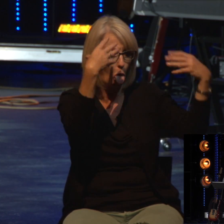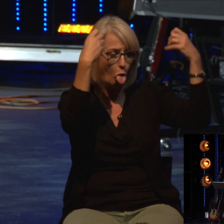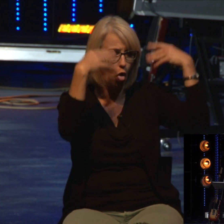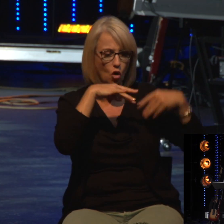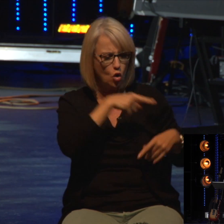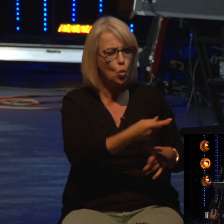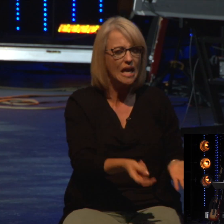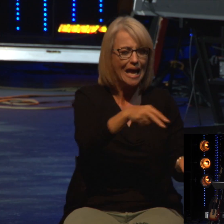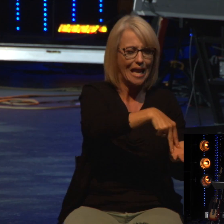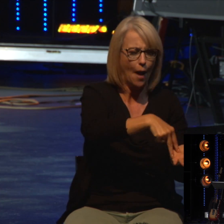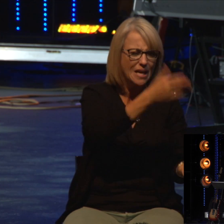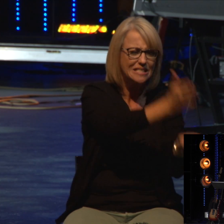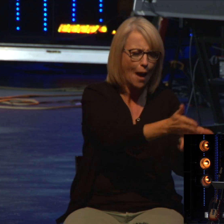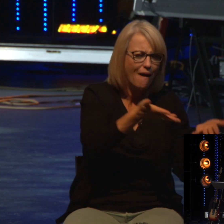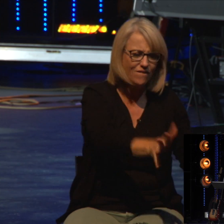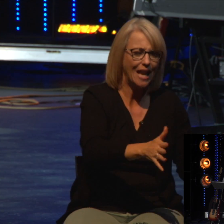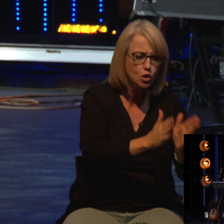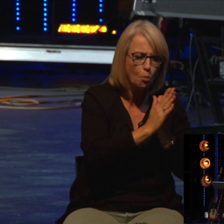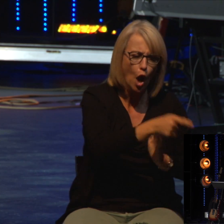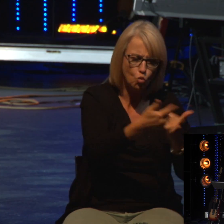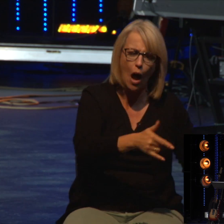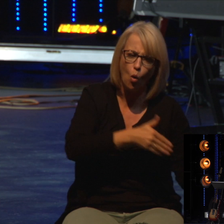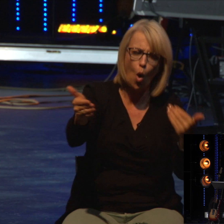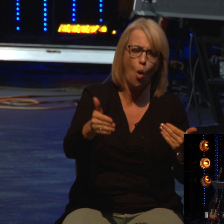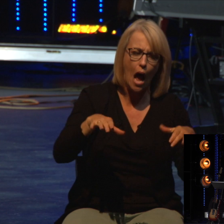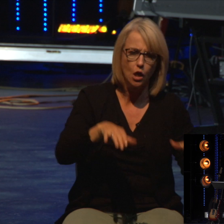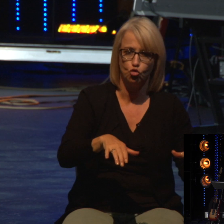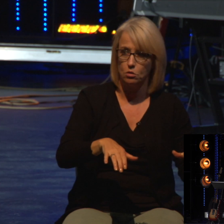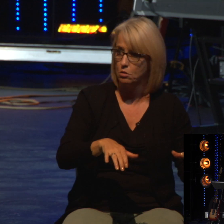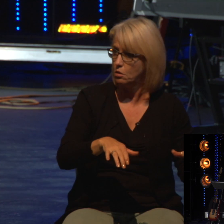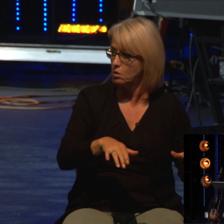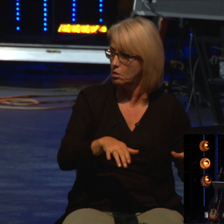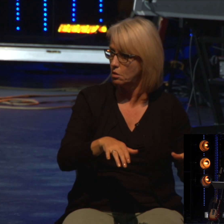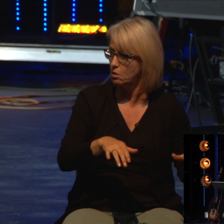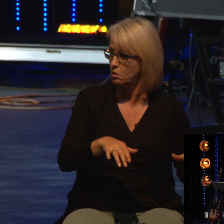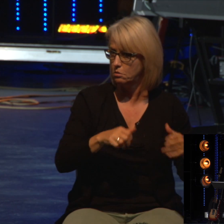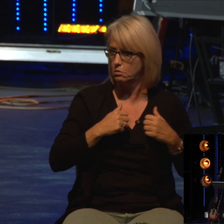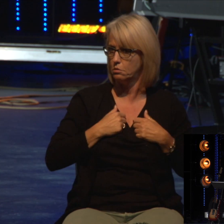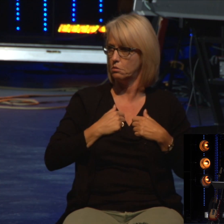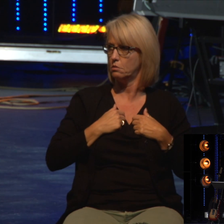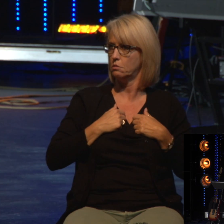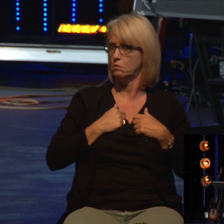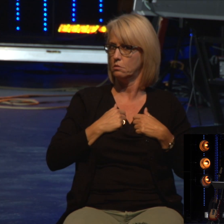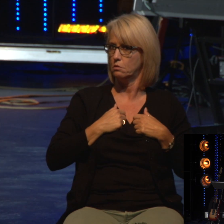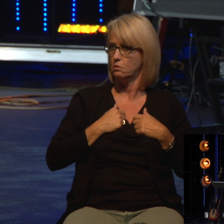It's time to quit praying and start taking action. And I would never, ever in my life